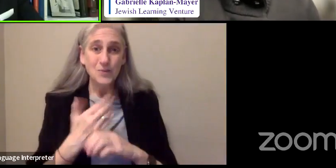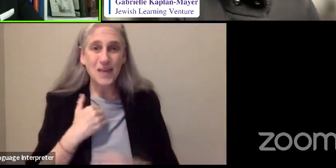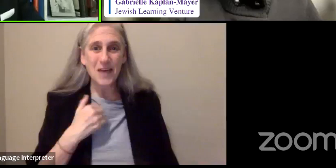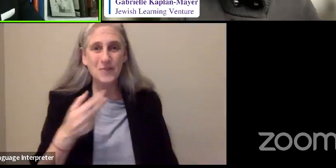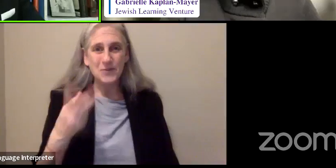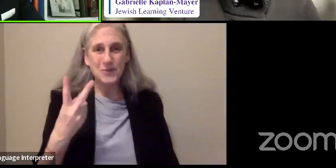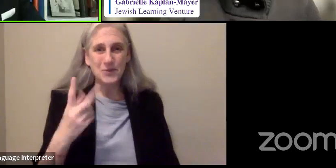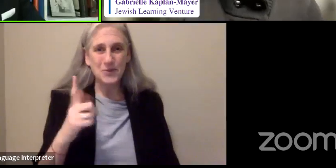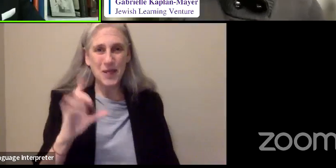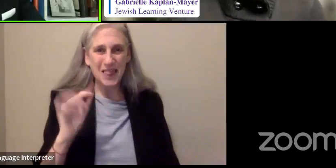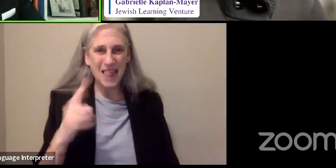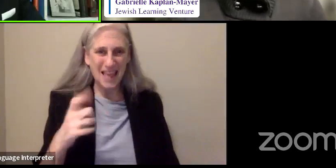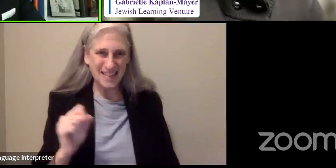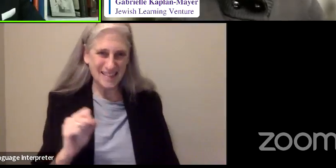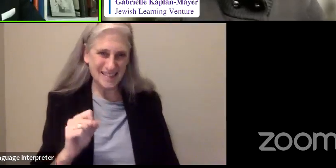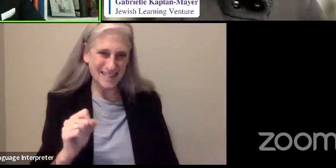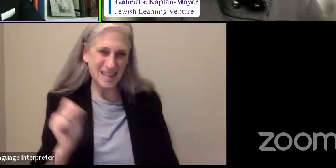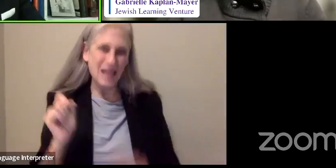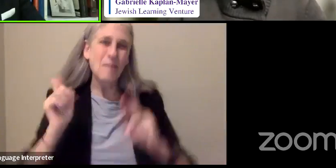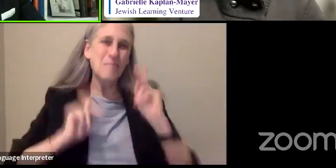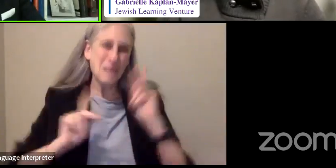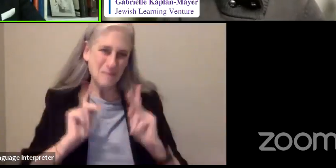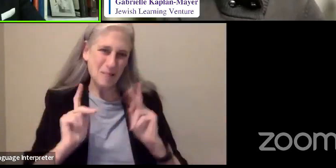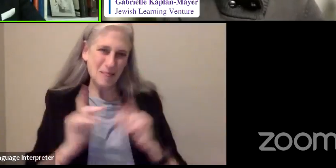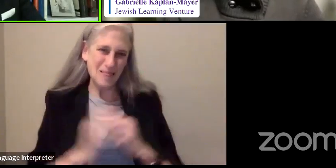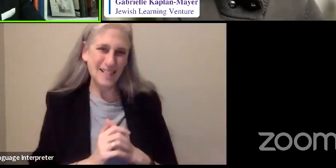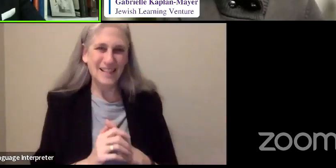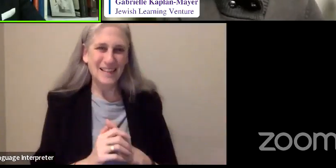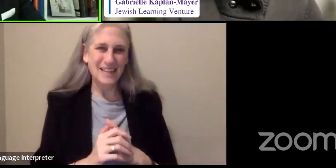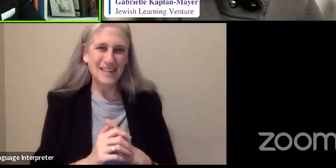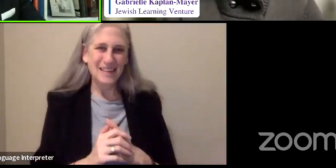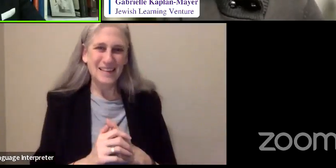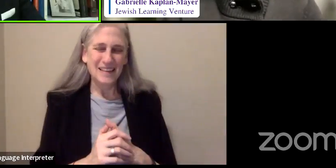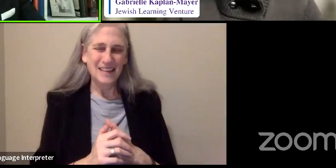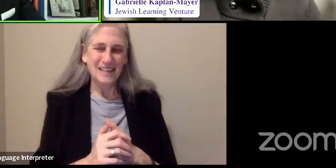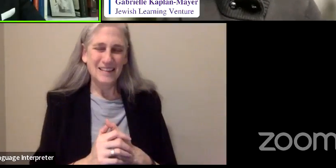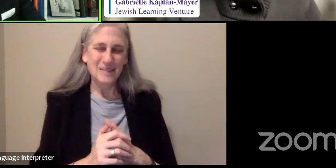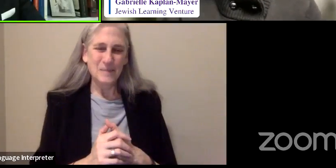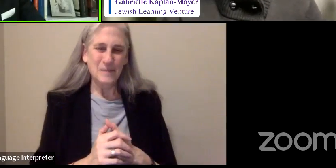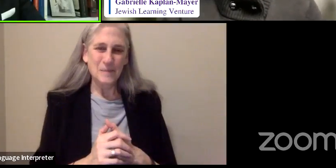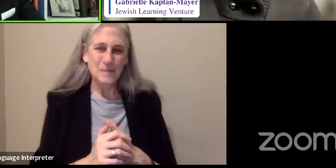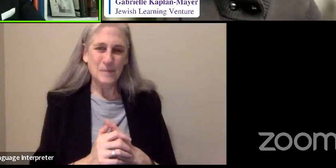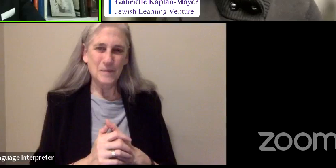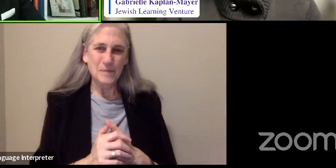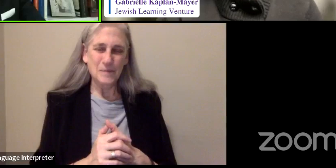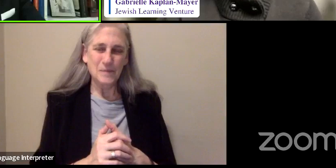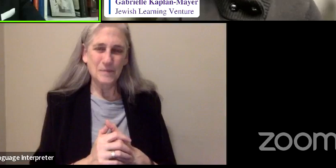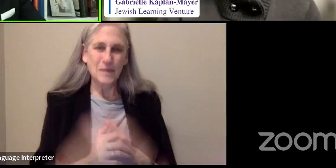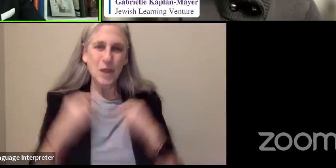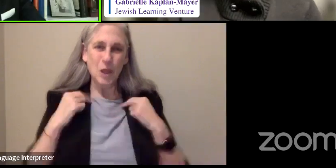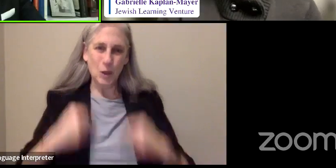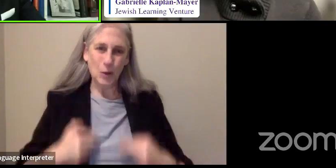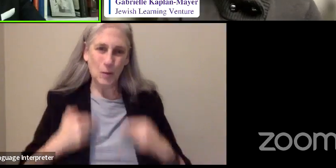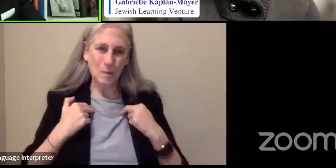to with human beings.